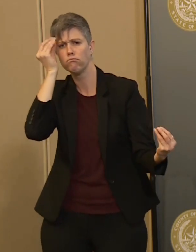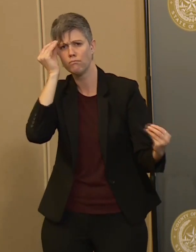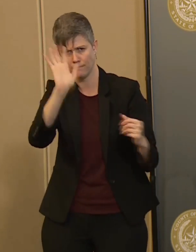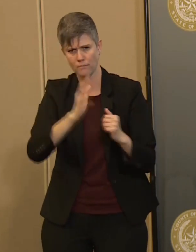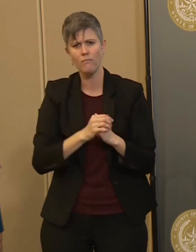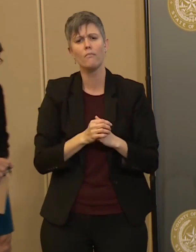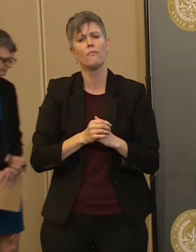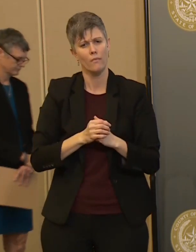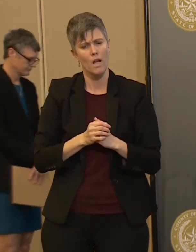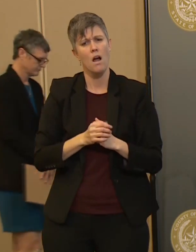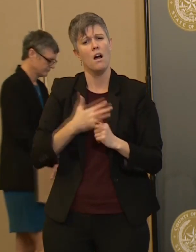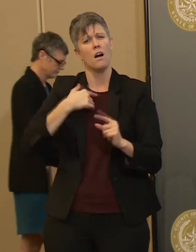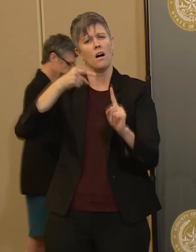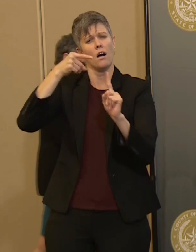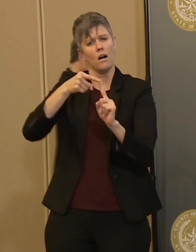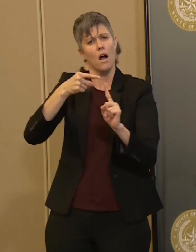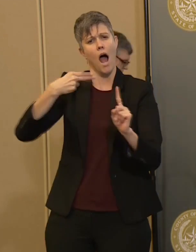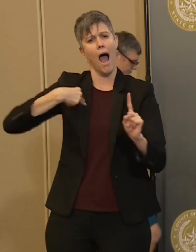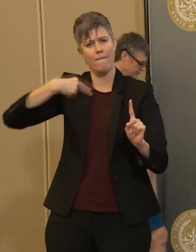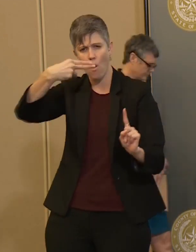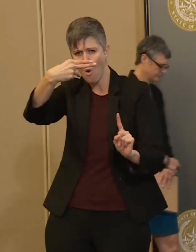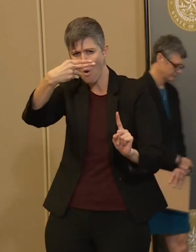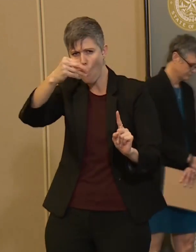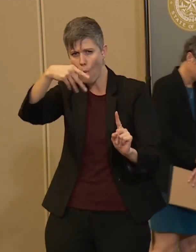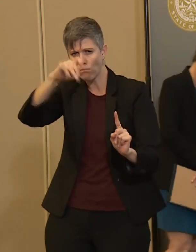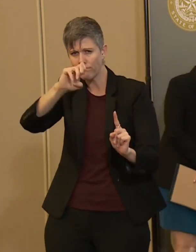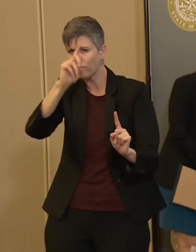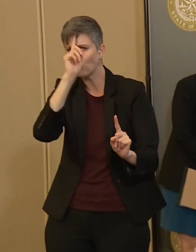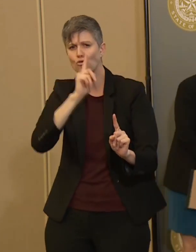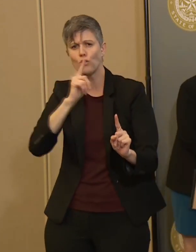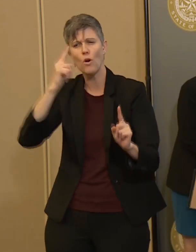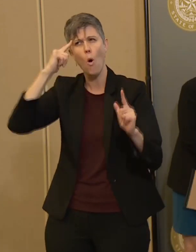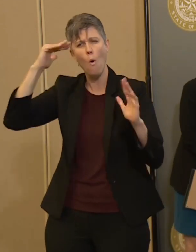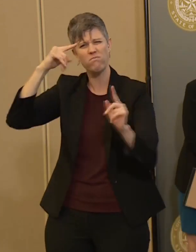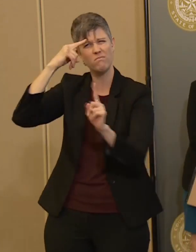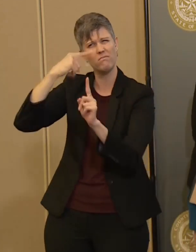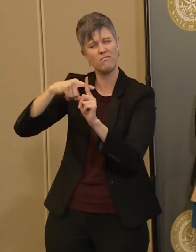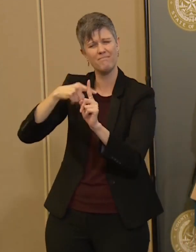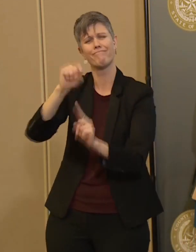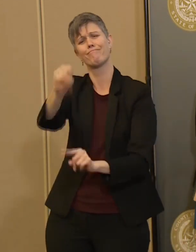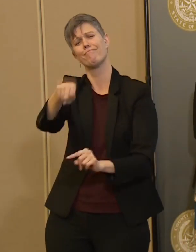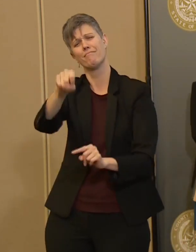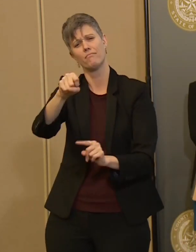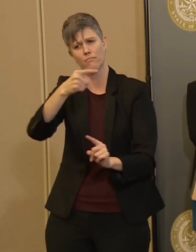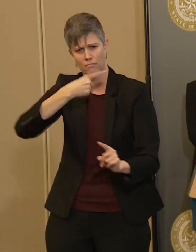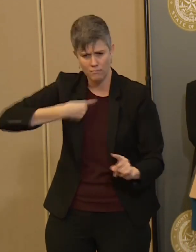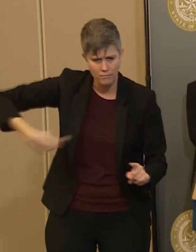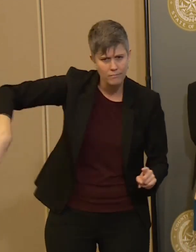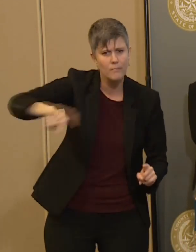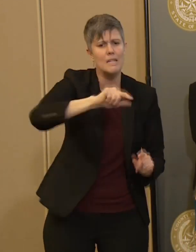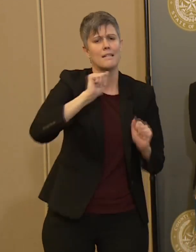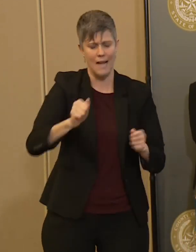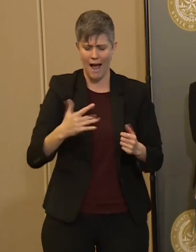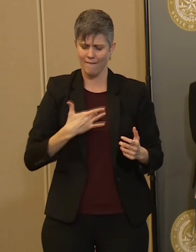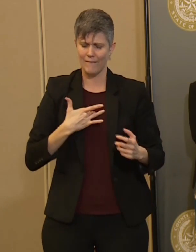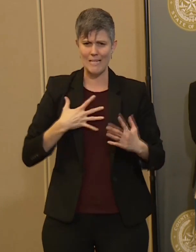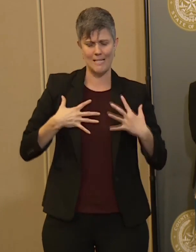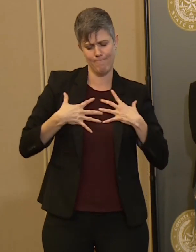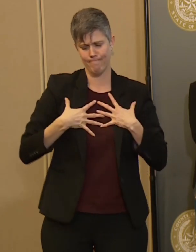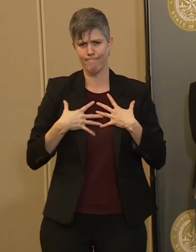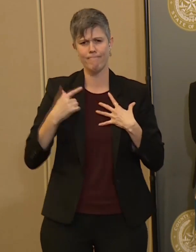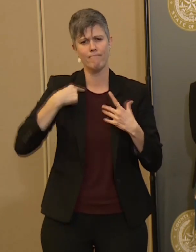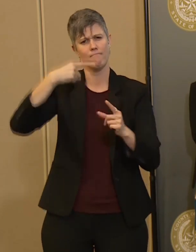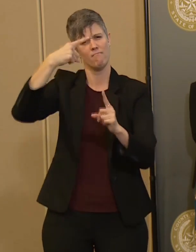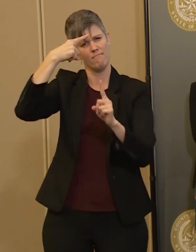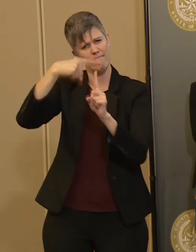which I think we can all embrace. If we all do what we can to help